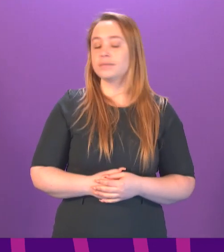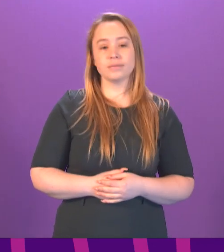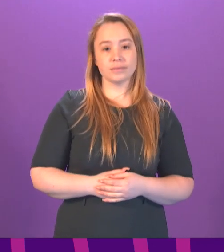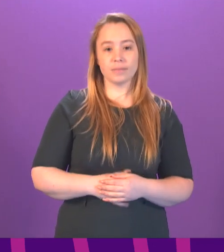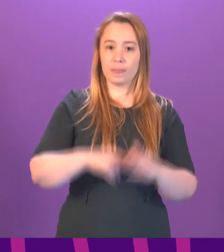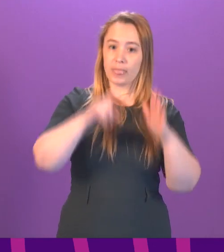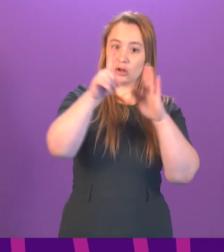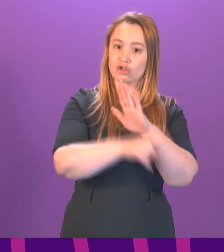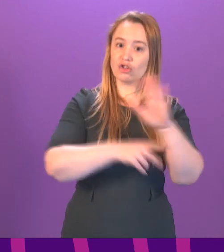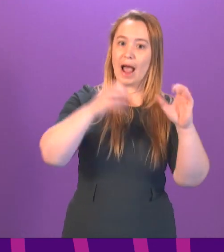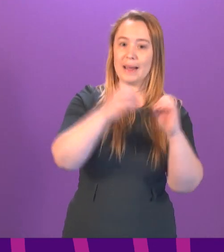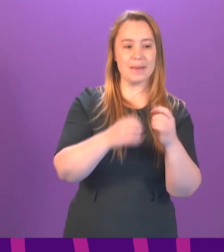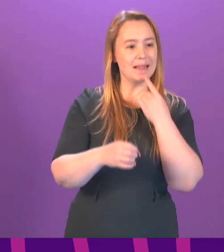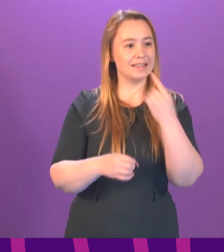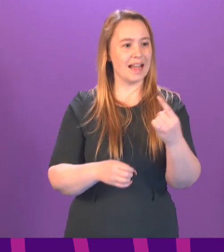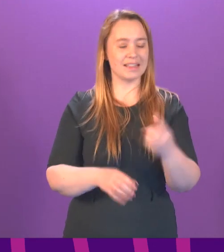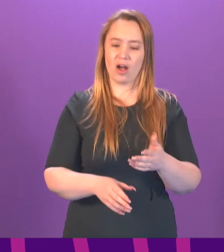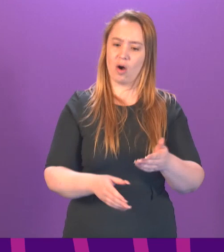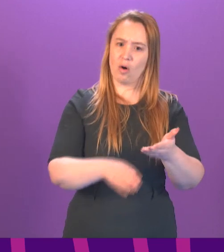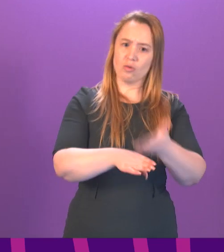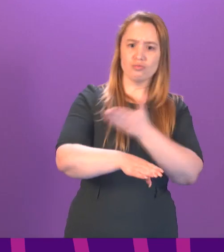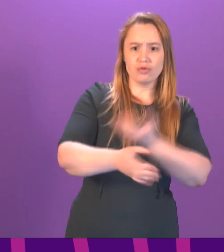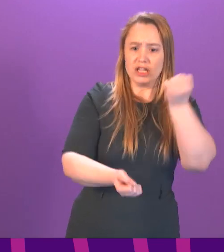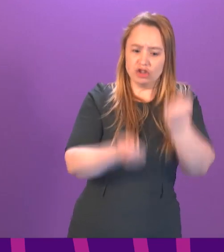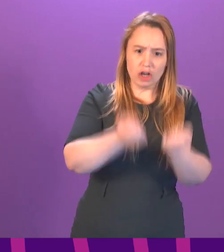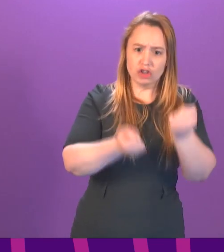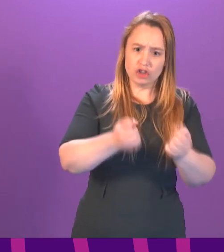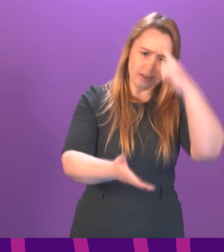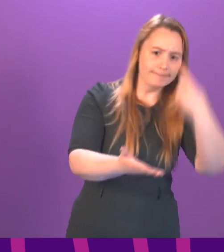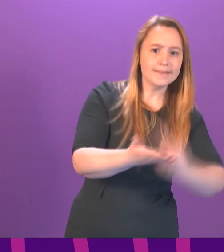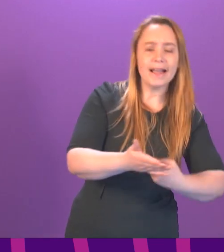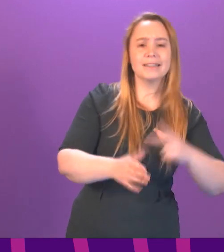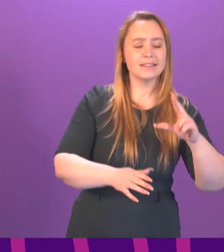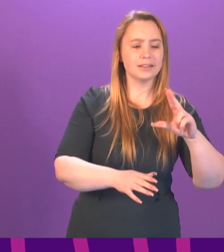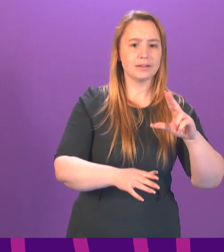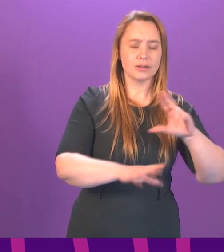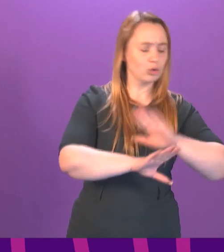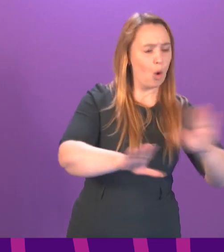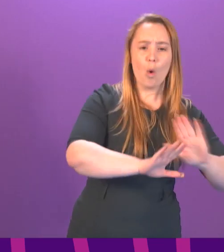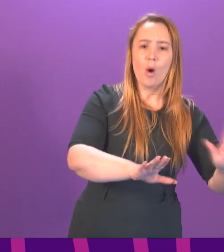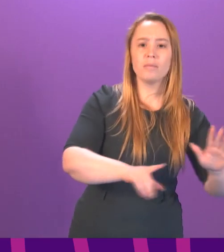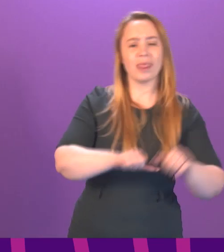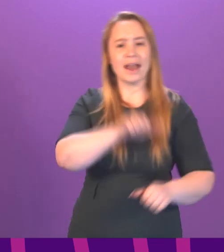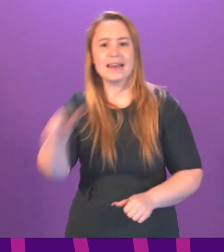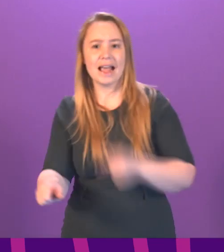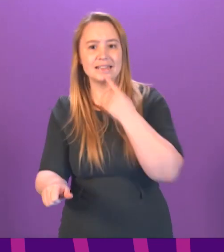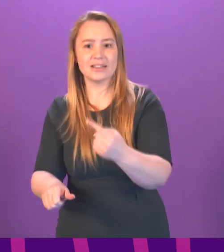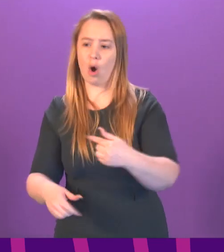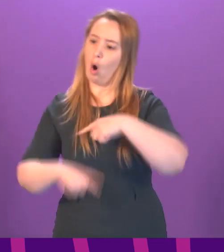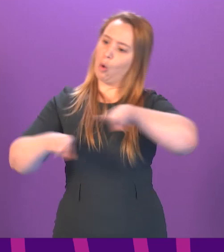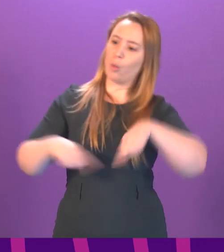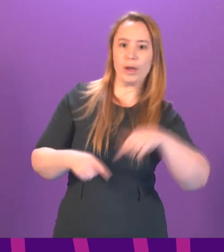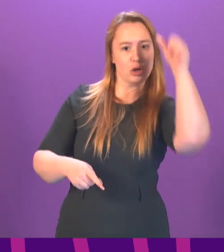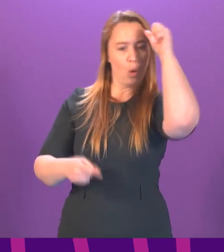here and says she's not prejudging the outcome of things in one breath, but in the next breath, she says we know